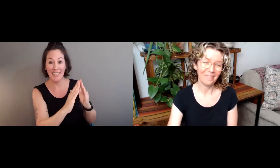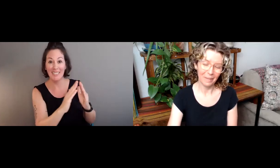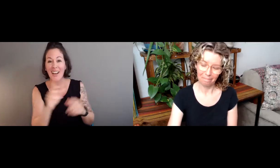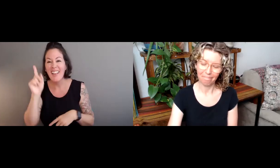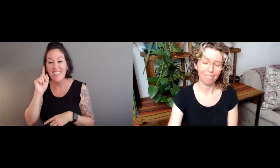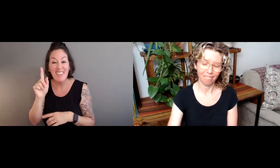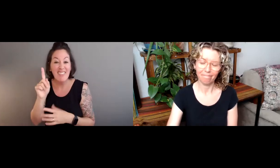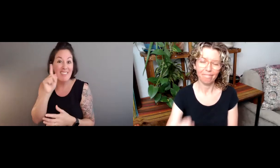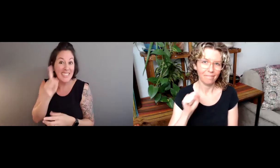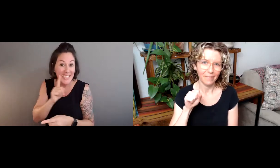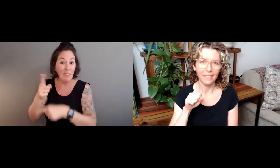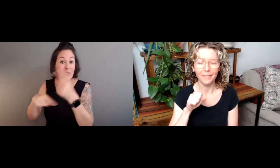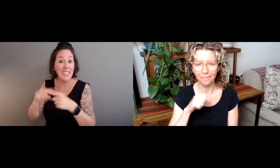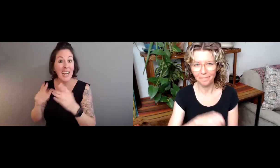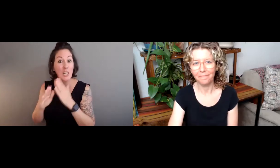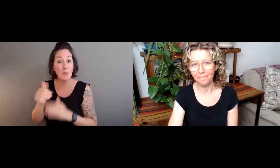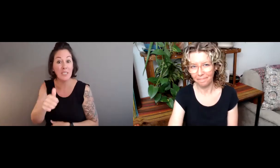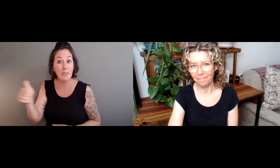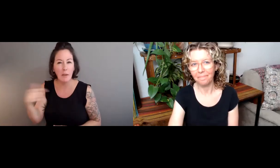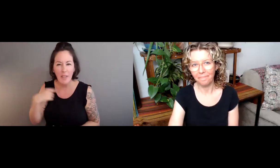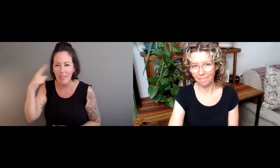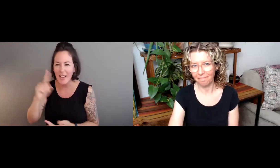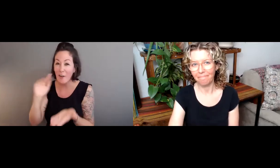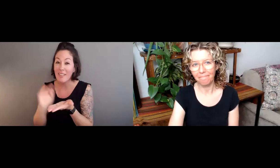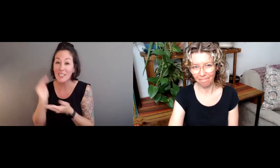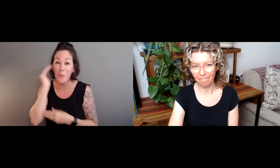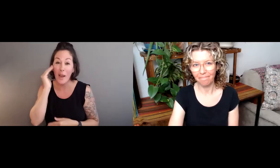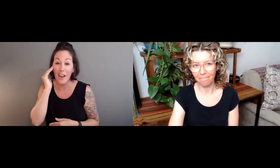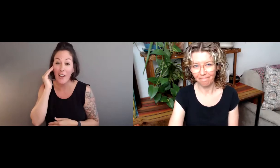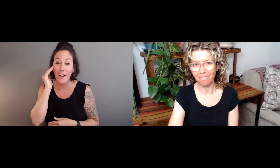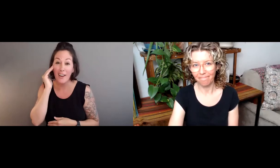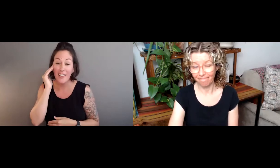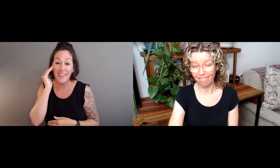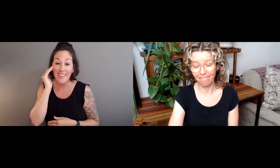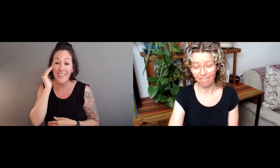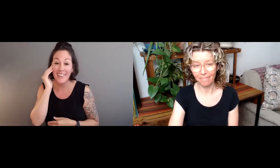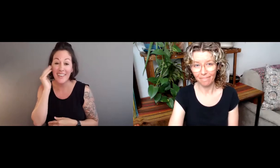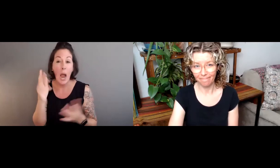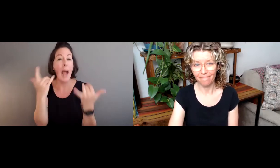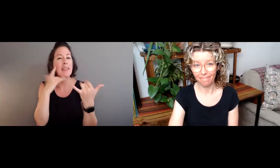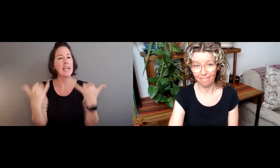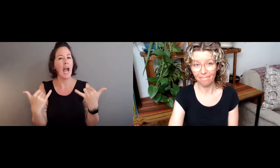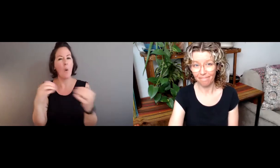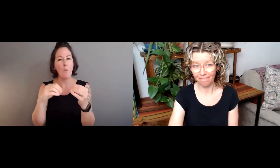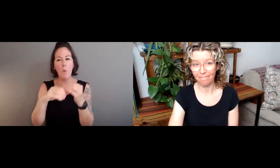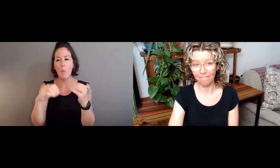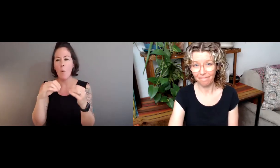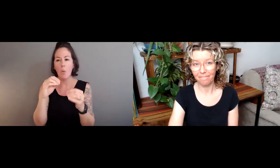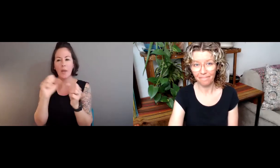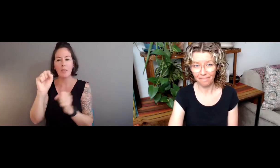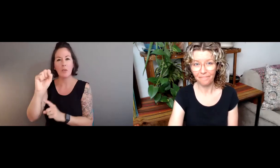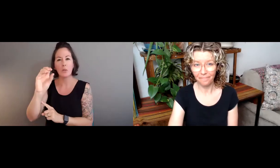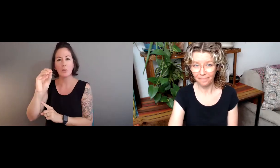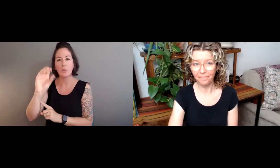The need and desire is again coming as part of those communities. I think the deaf community themselves is less aware